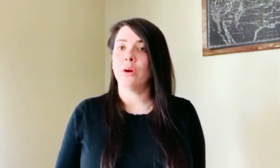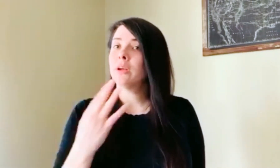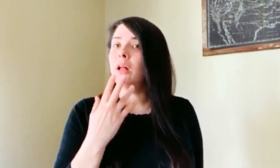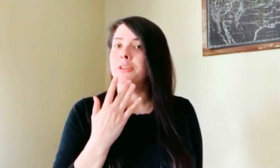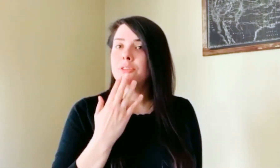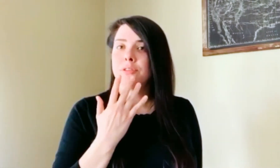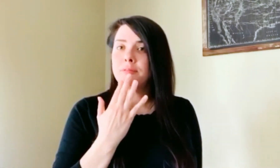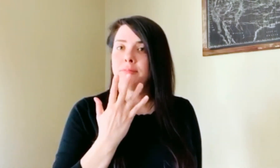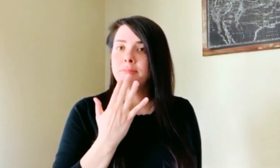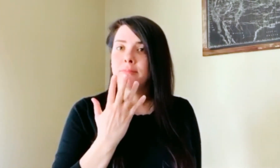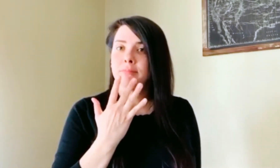colors.